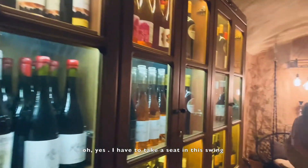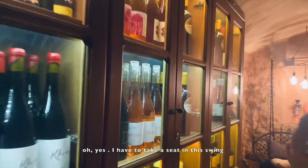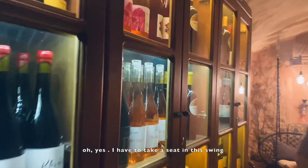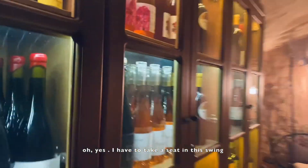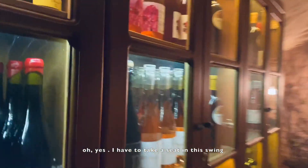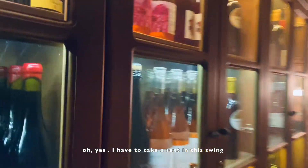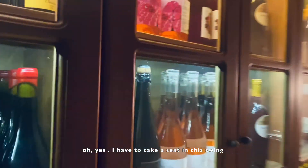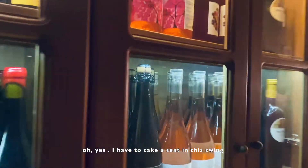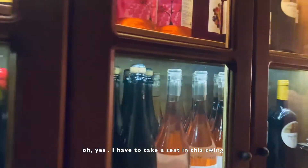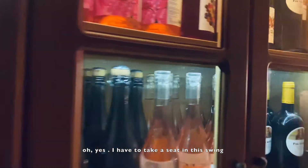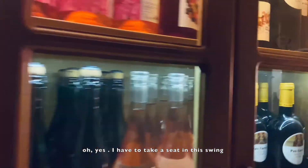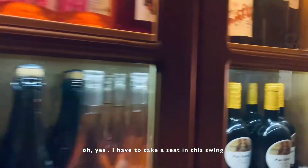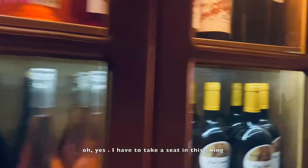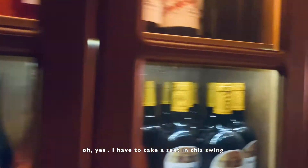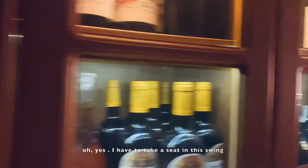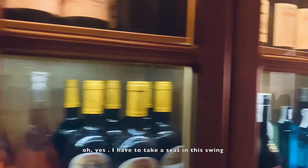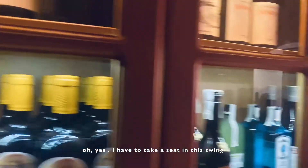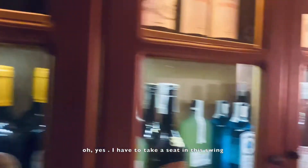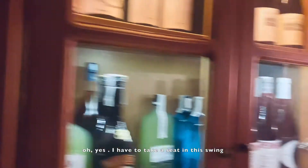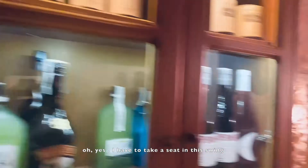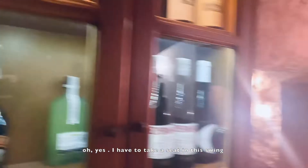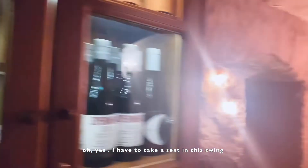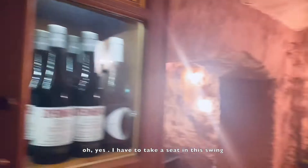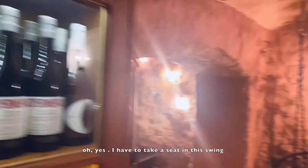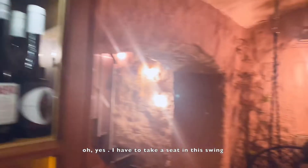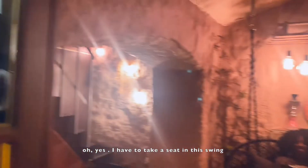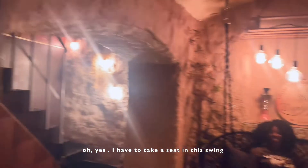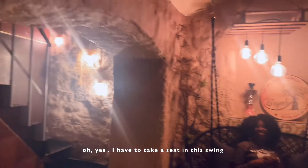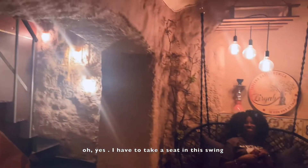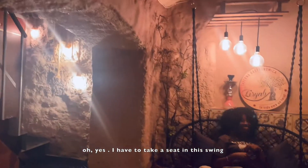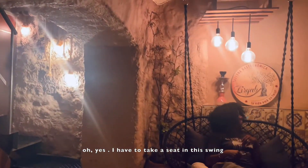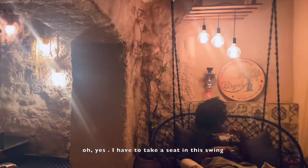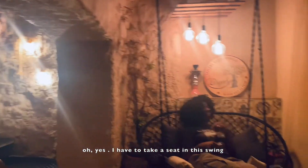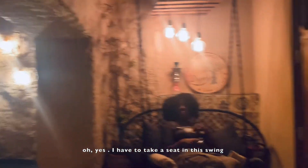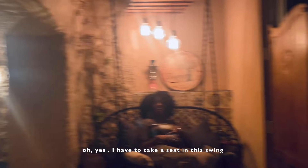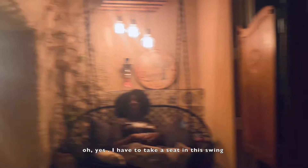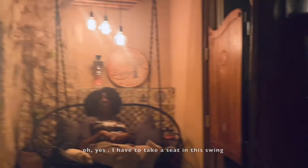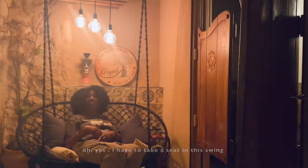take a seat I have to take a seat in this yet a swing